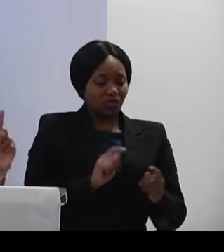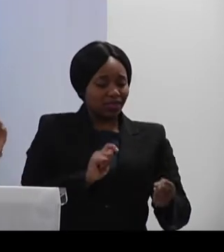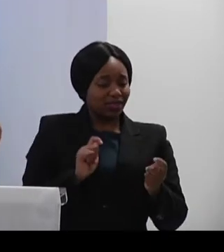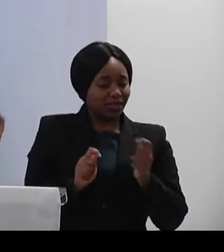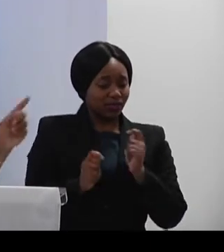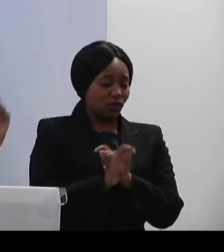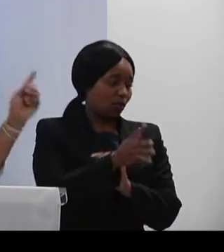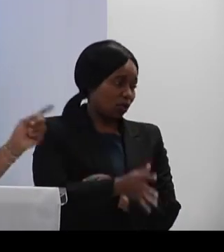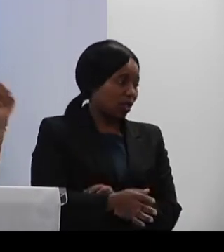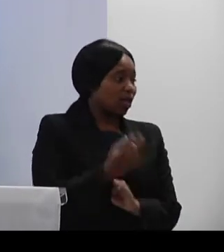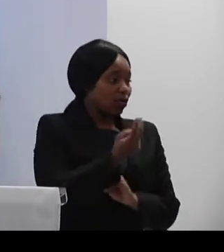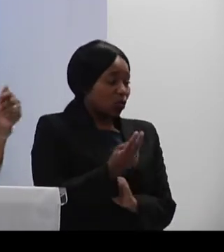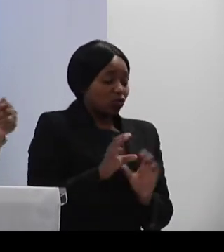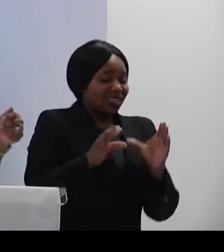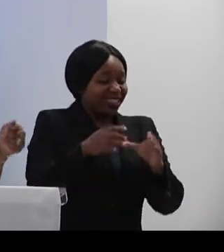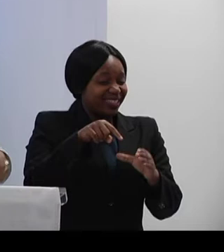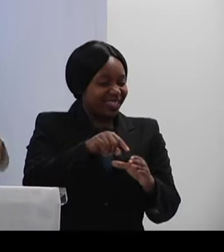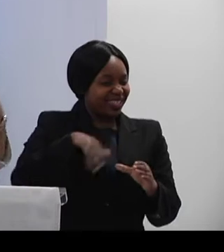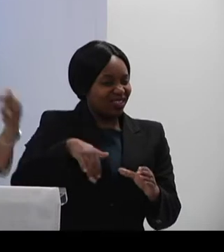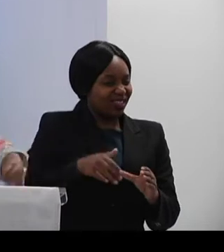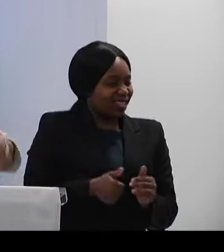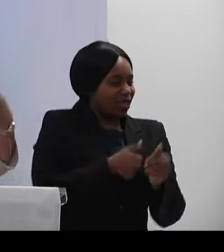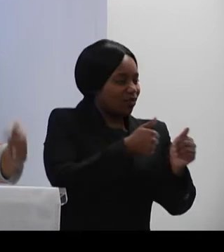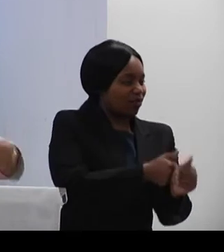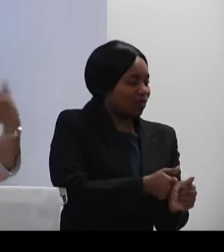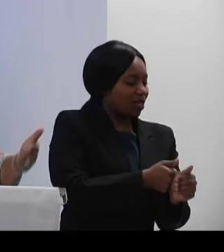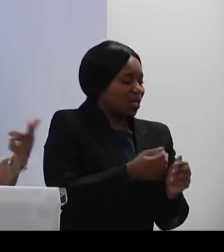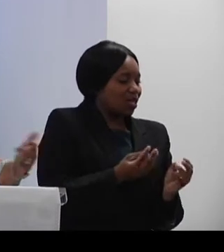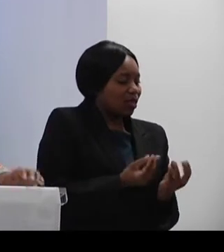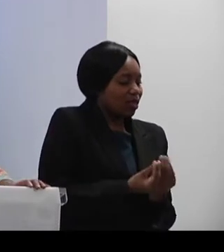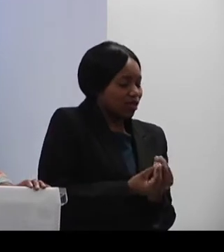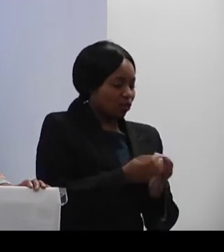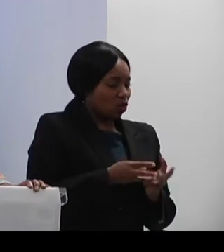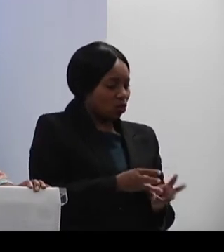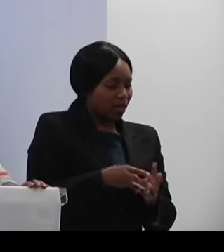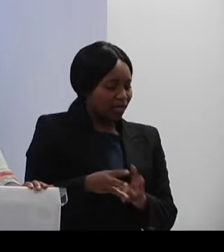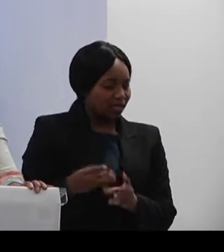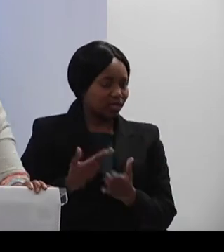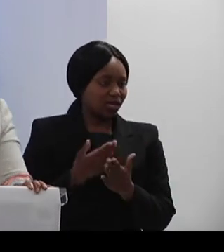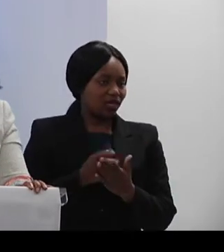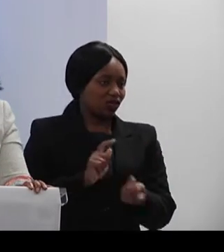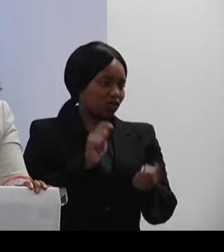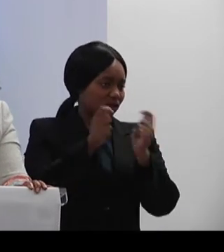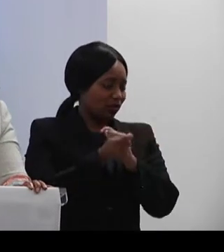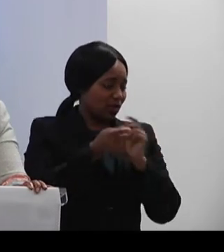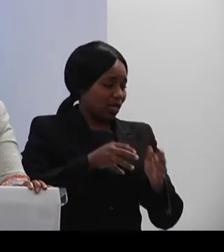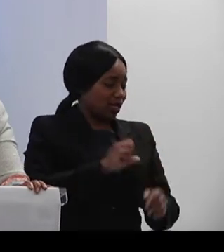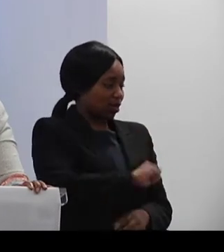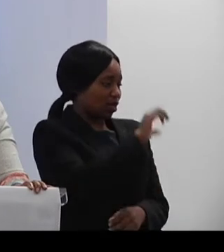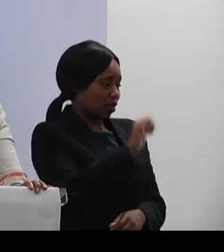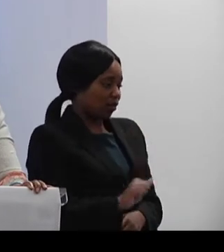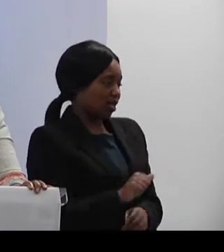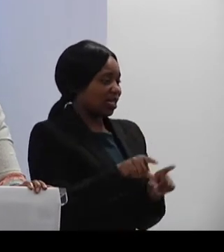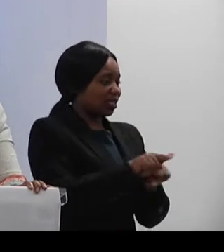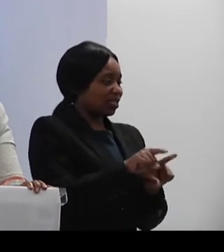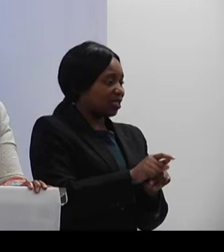a sector that has not adhered to some of the means of driving transformation in South Africa, such as the adherence to the